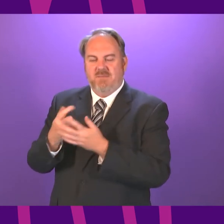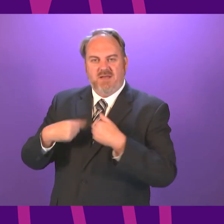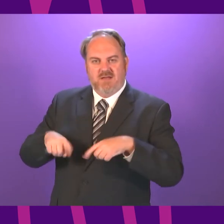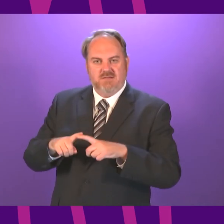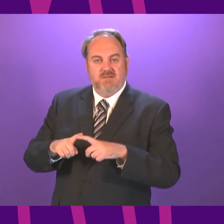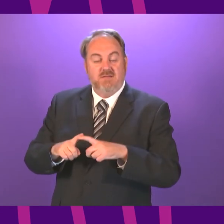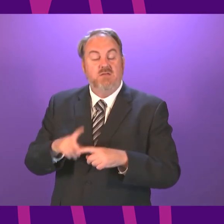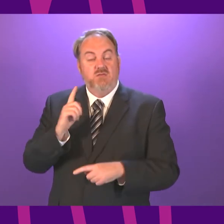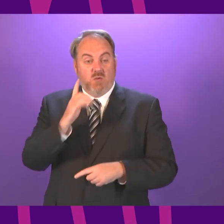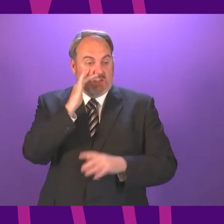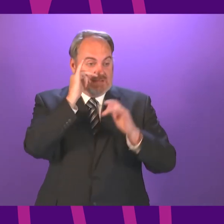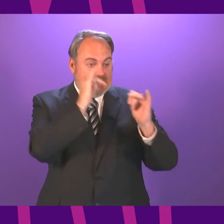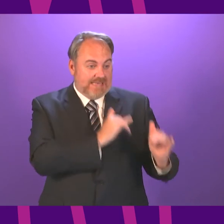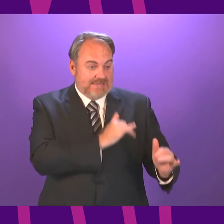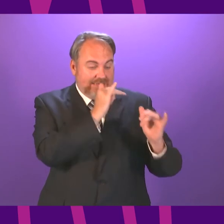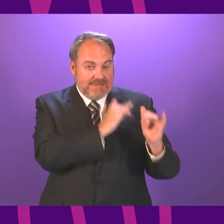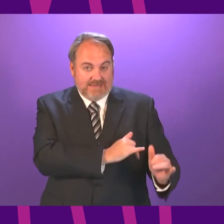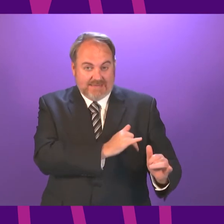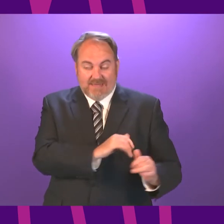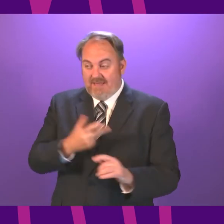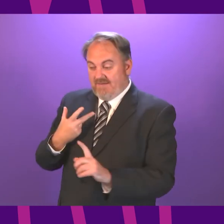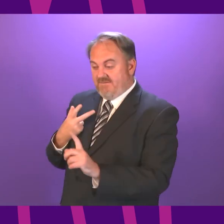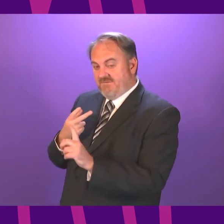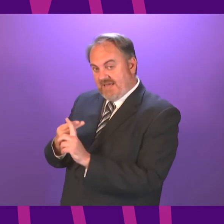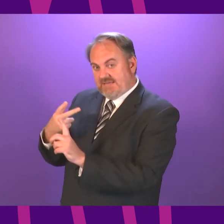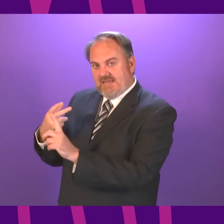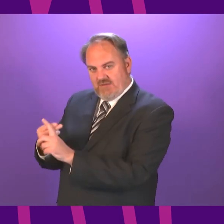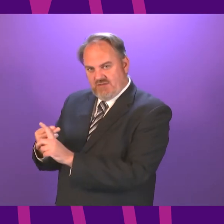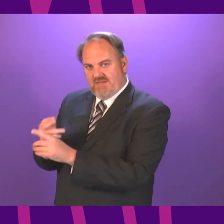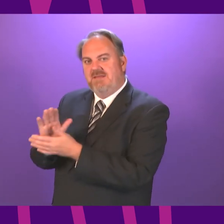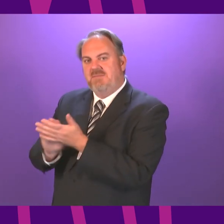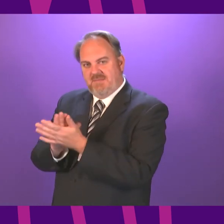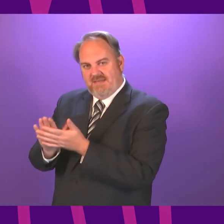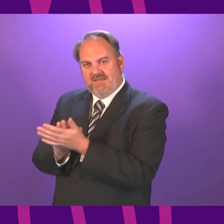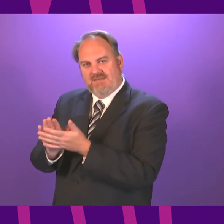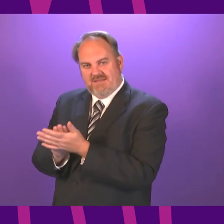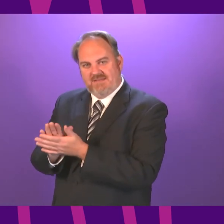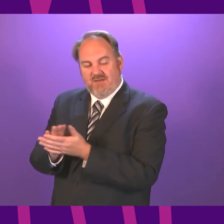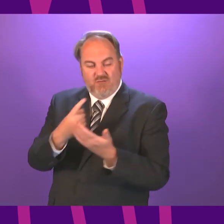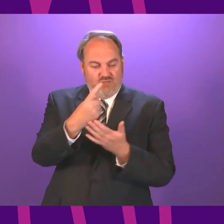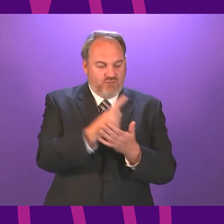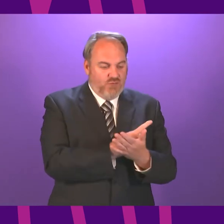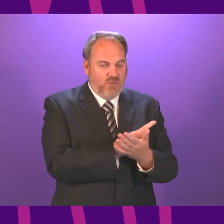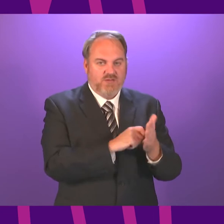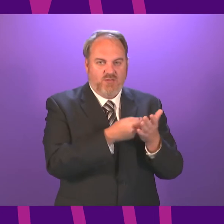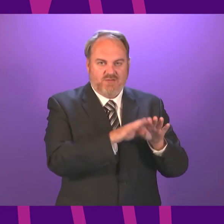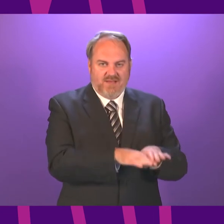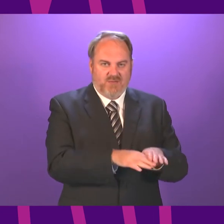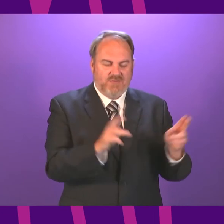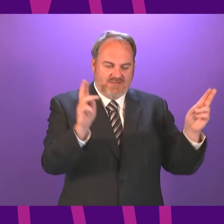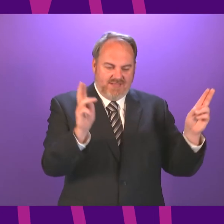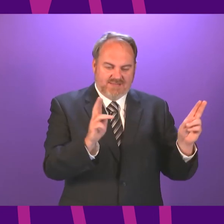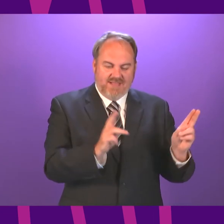vaccines, and I think particularly vaccines, progressively reduce restrictions domestically and, of course,